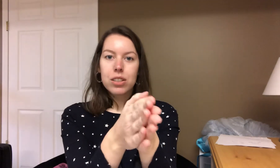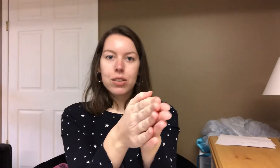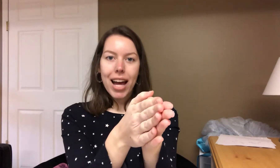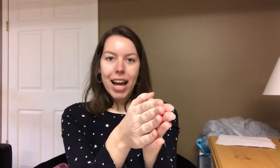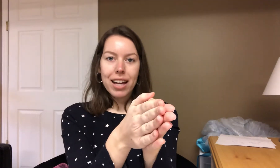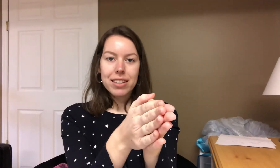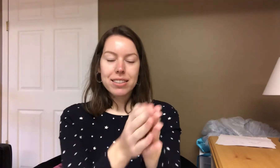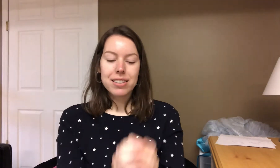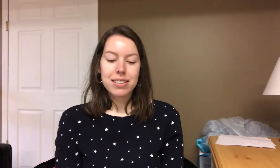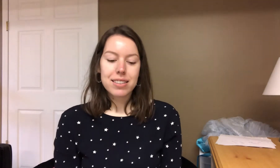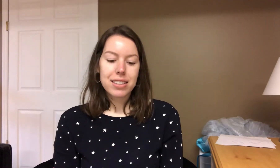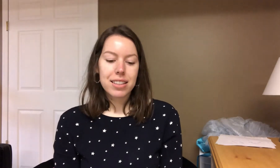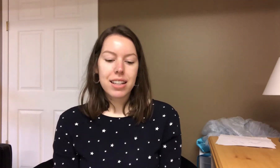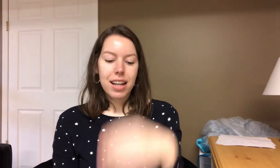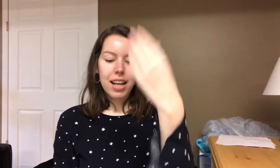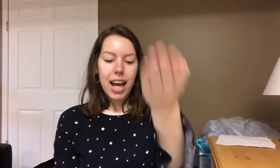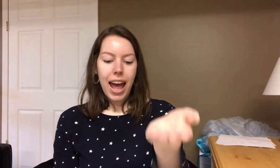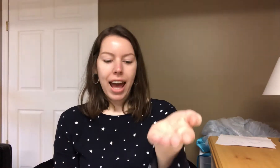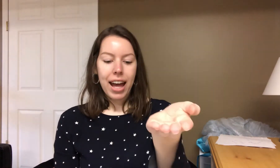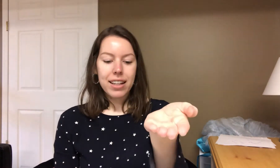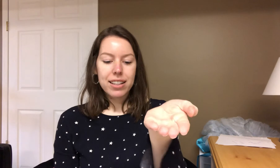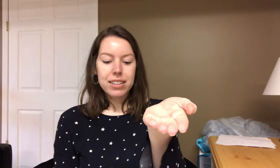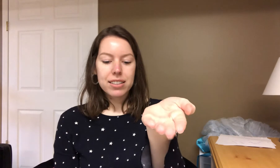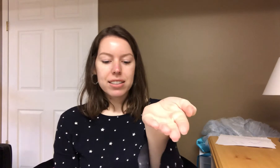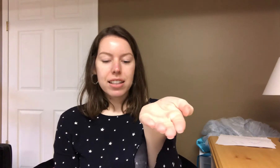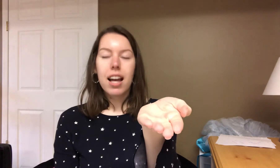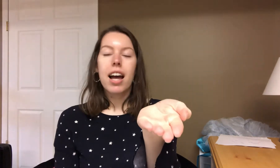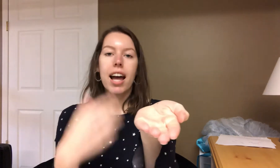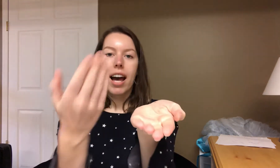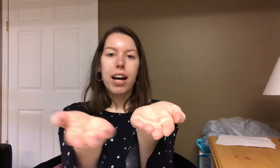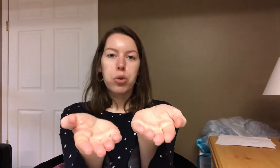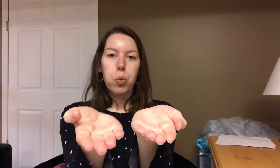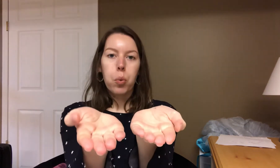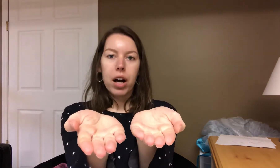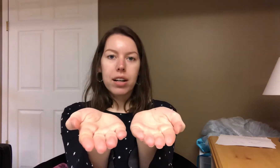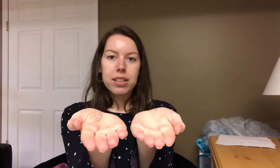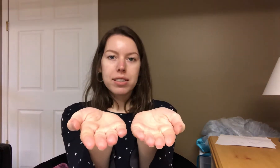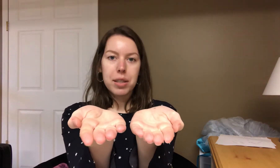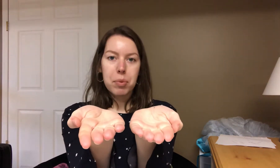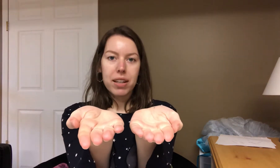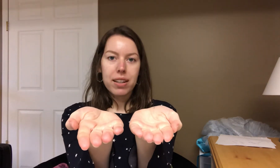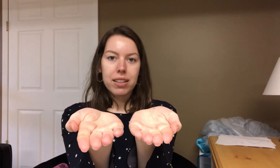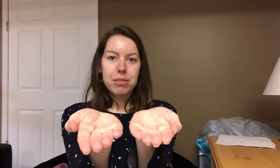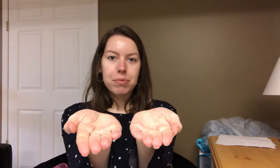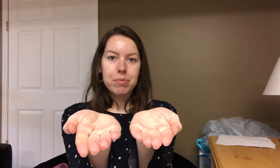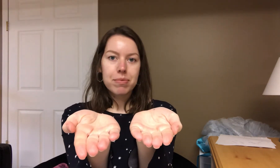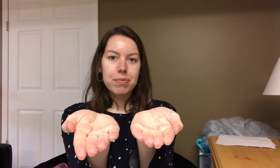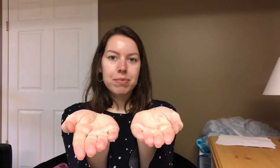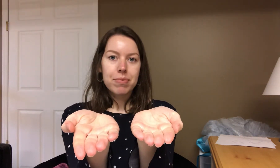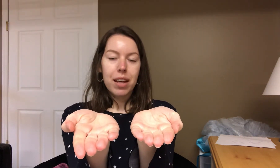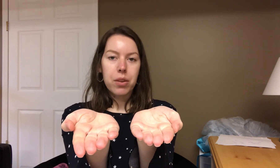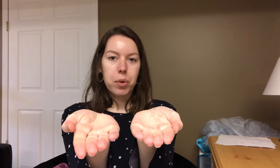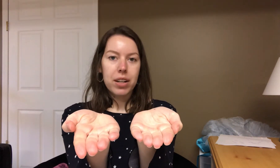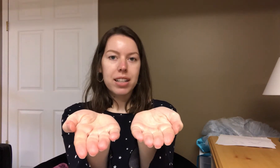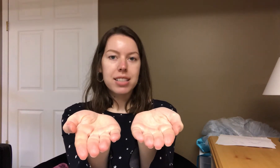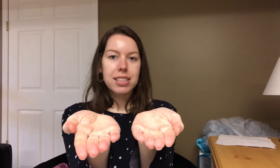Rag. Ag. Add wuh to the beginning and the word is